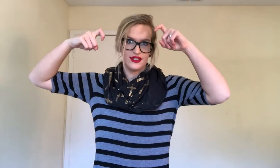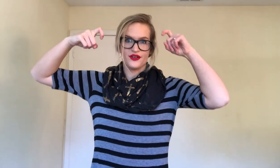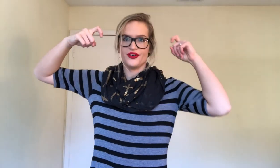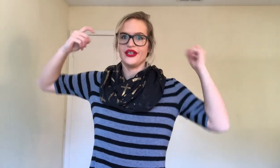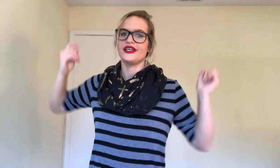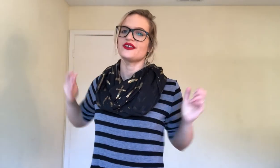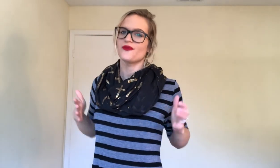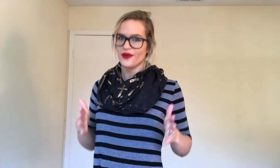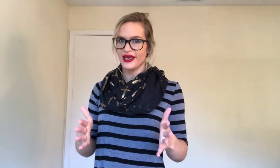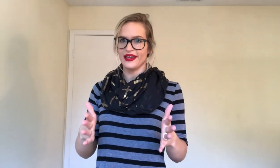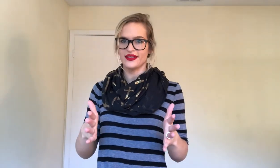Mysterious. Ways.